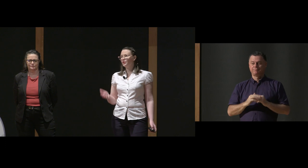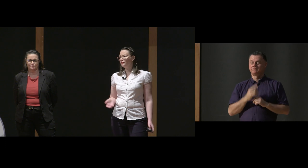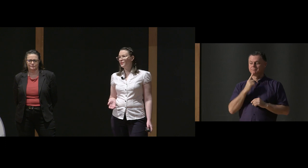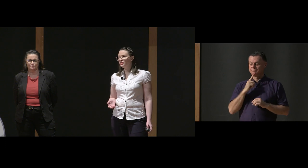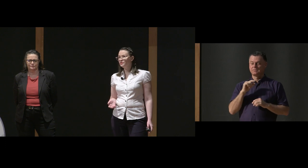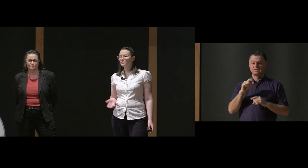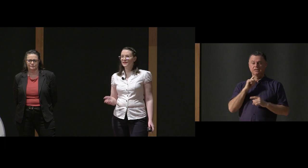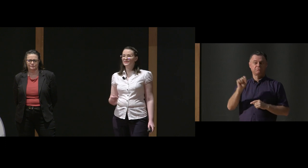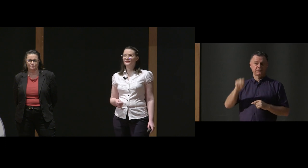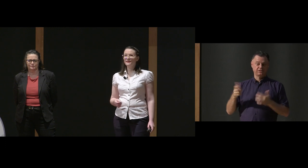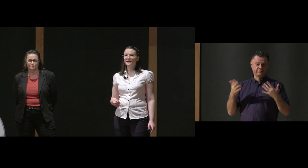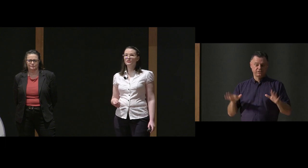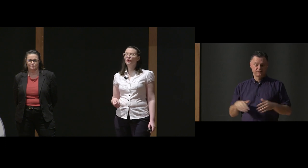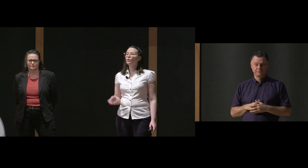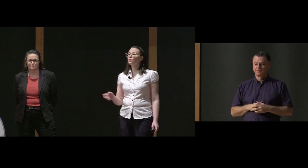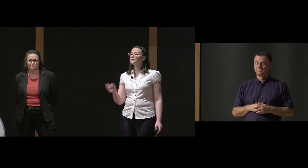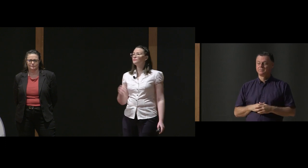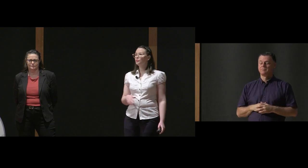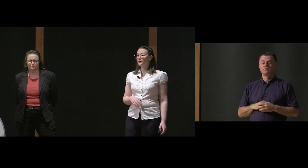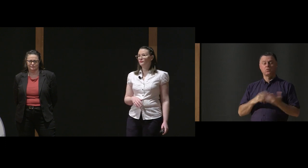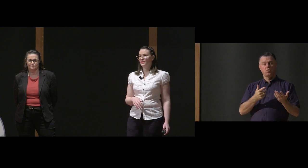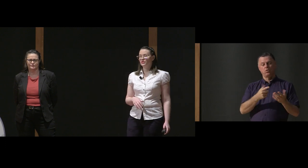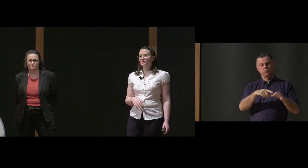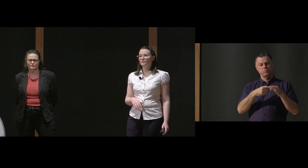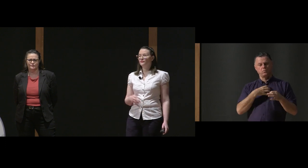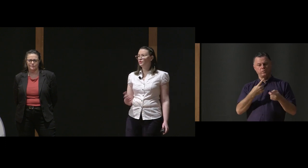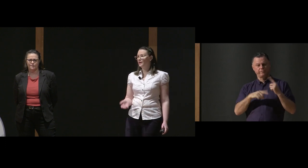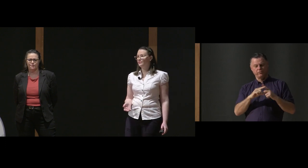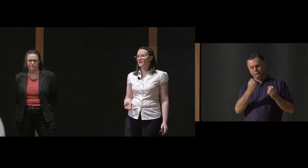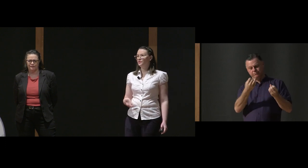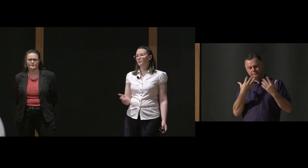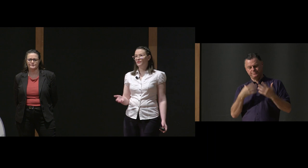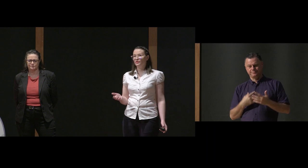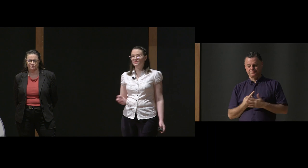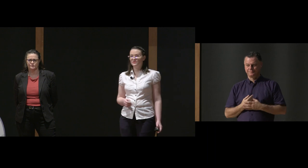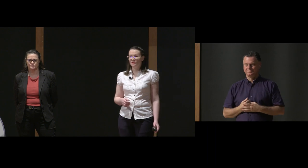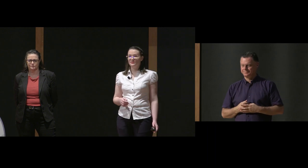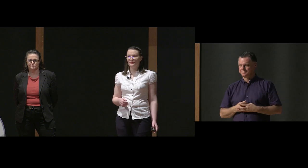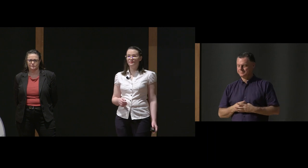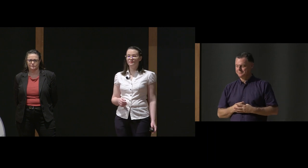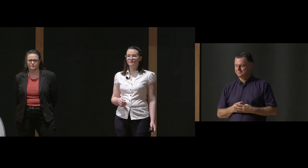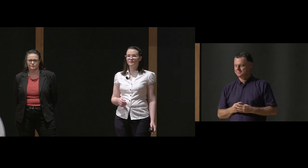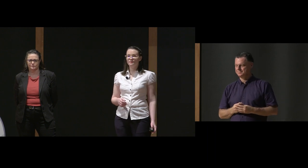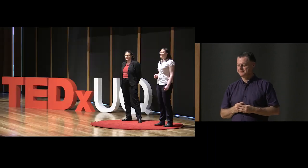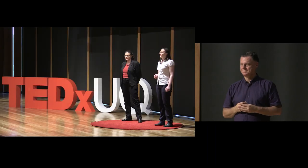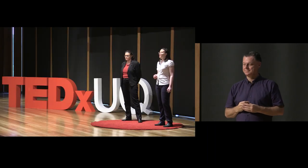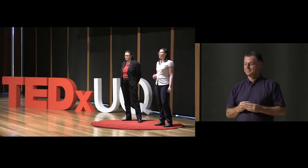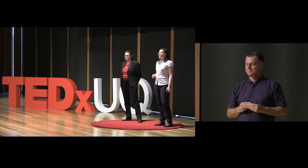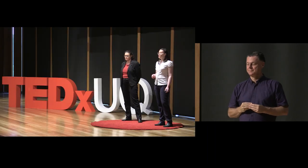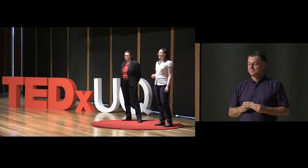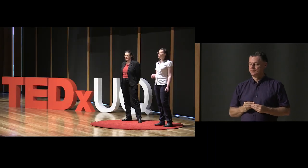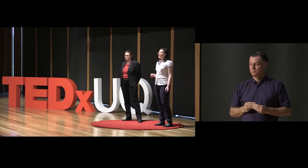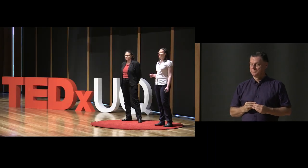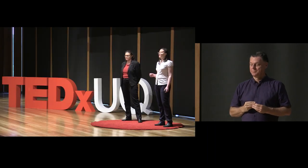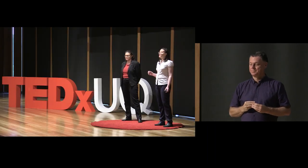Either a confirmation, yes, I've done that, or some more information, giving you an update on whatever it is it's just done. In